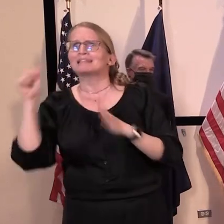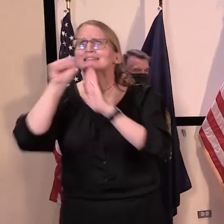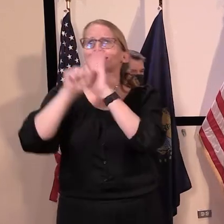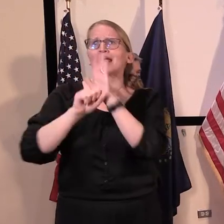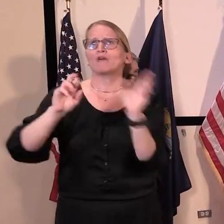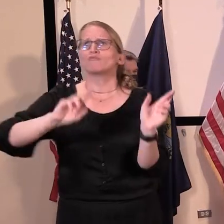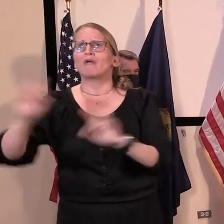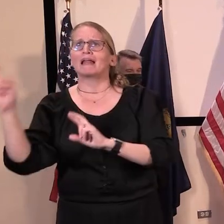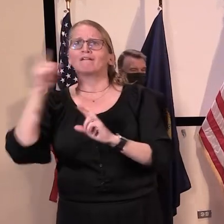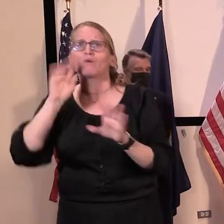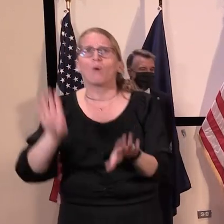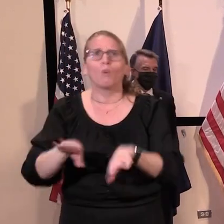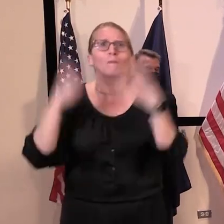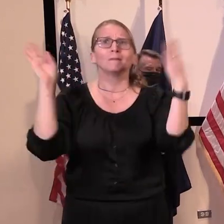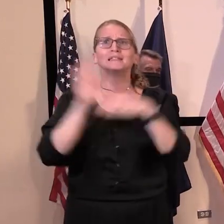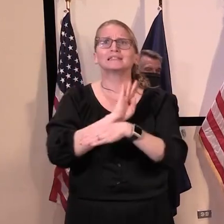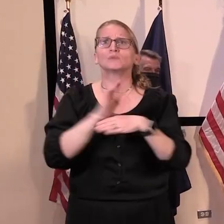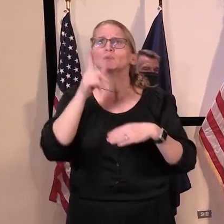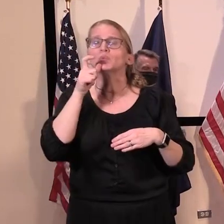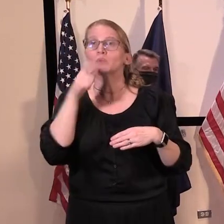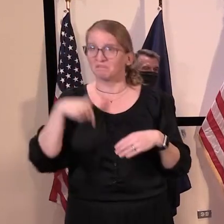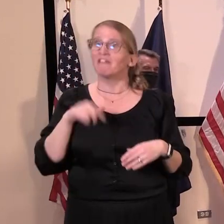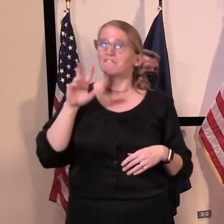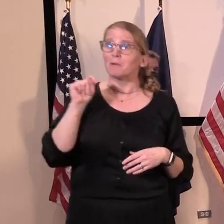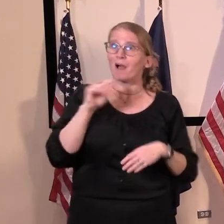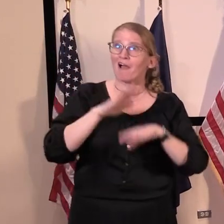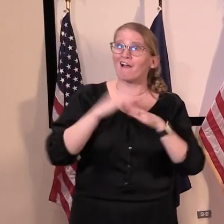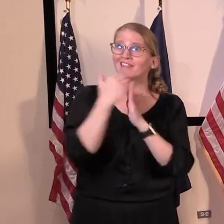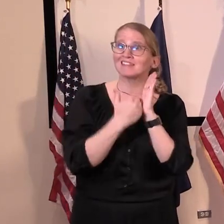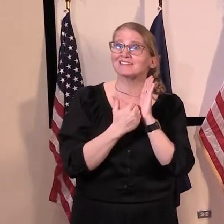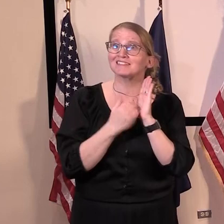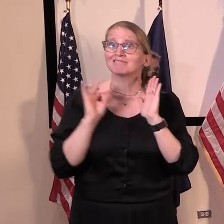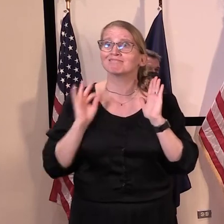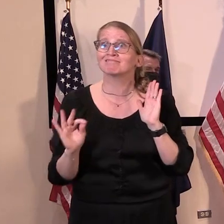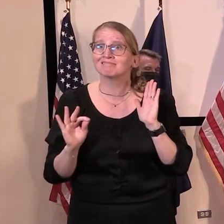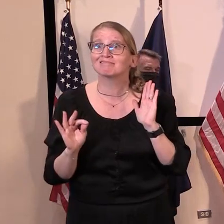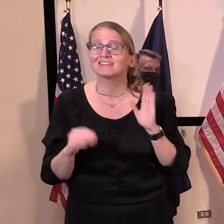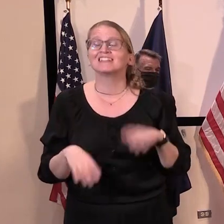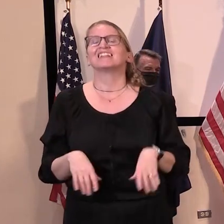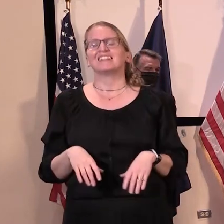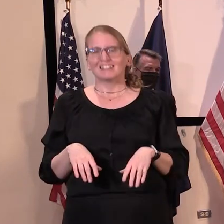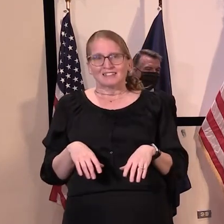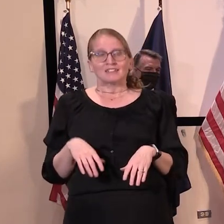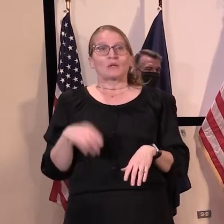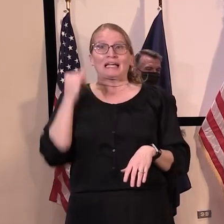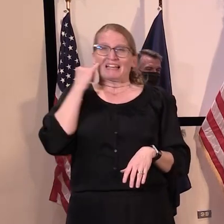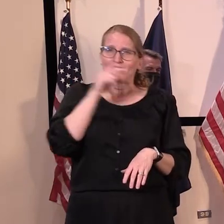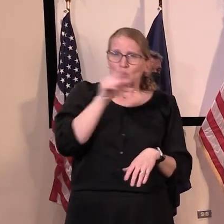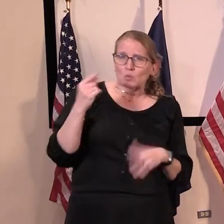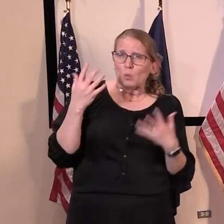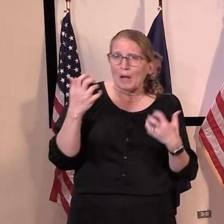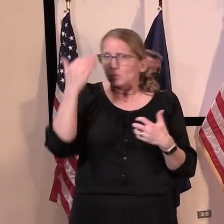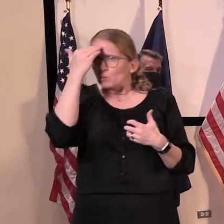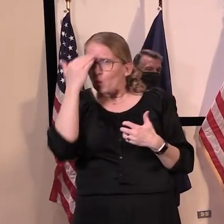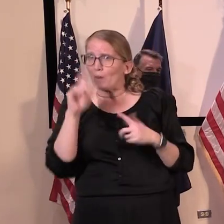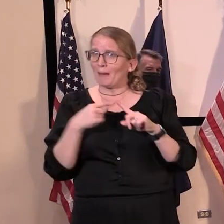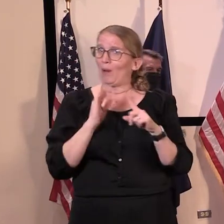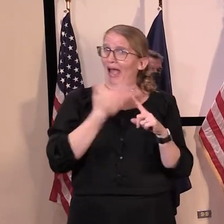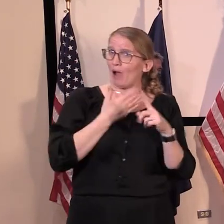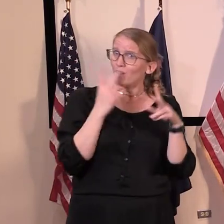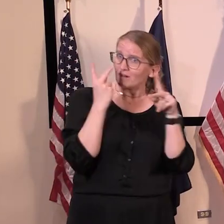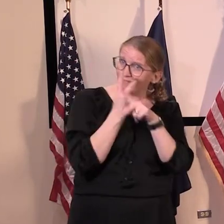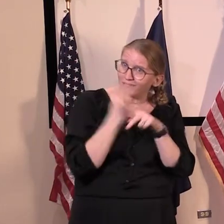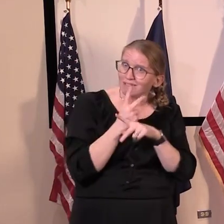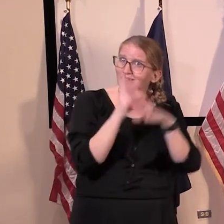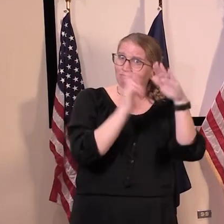at the appropriate time. Also, for those interested in learning more about any of these forecasts and our modeling partners, their